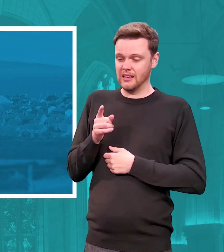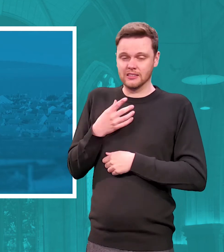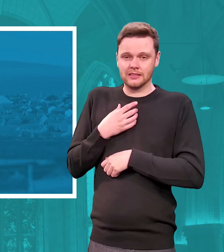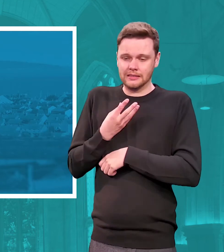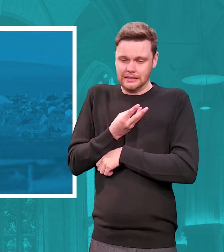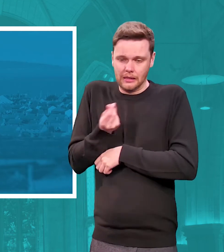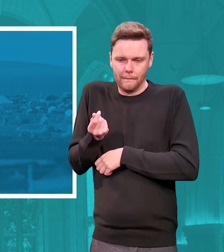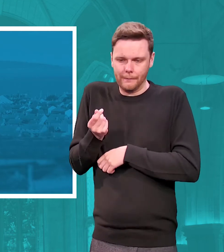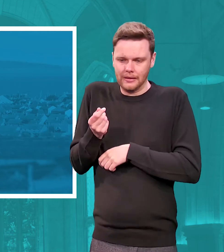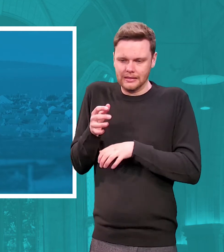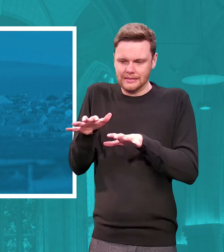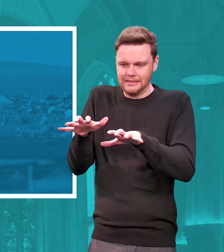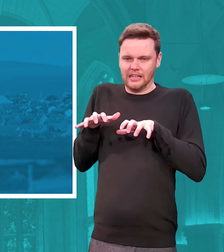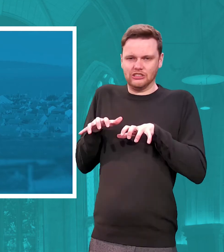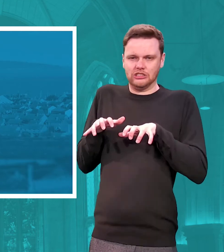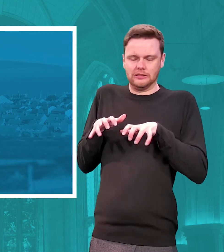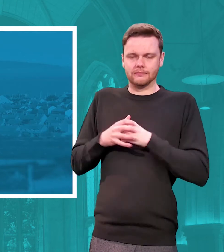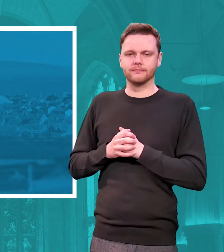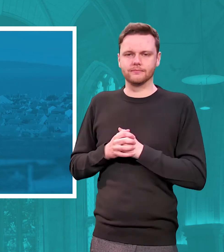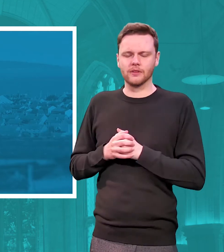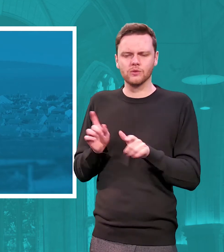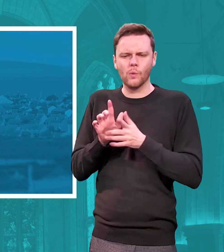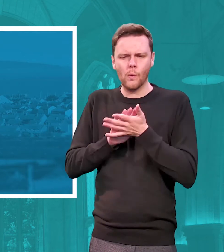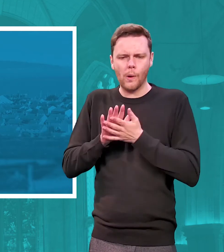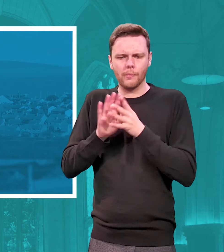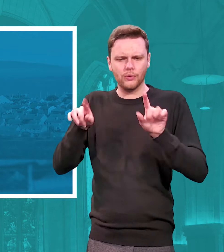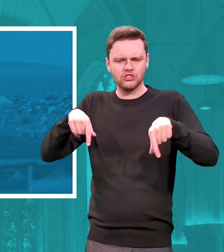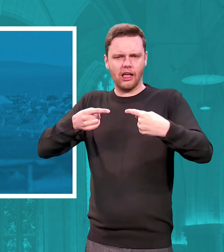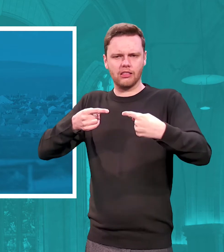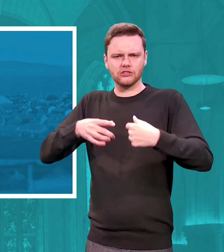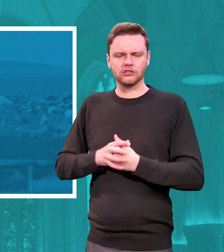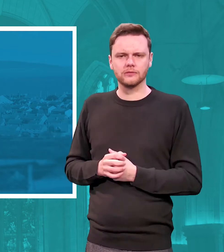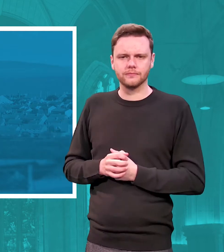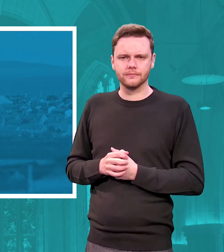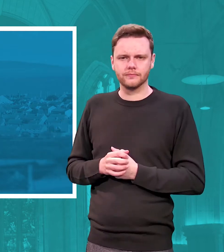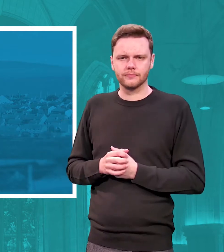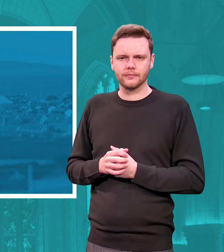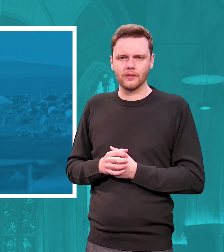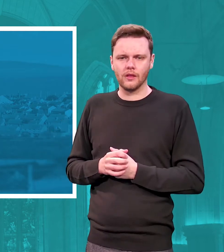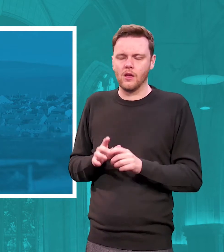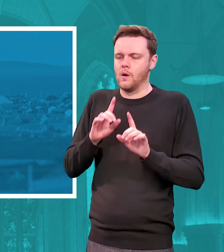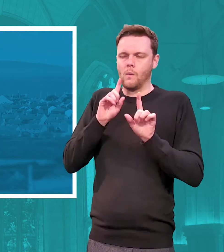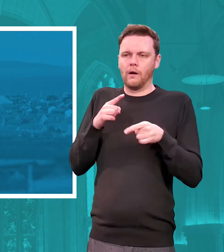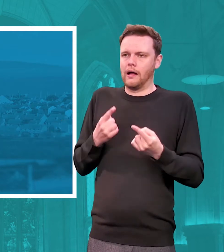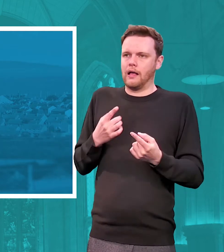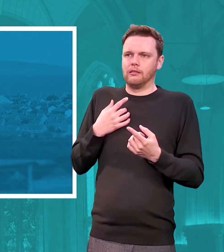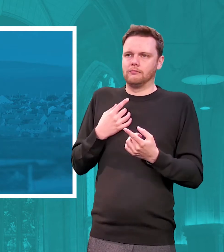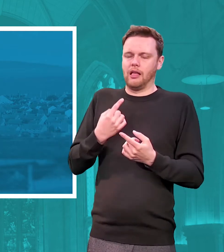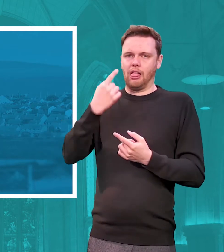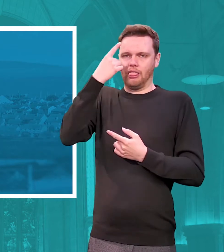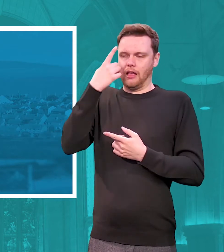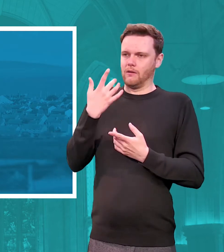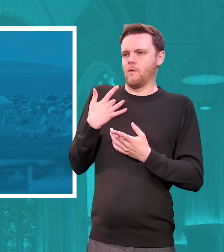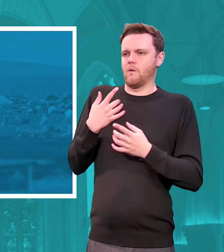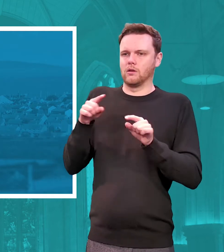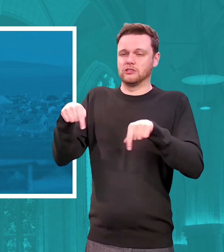tensions so what about the challenges we cannot underestimate the challenges ahead